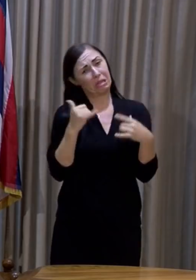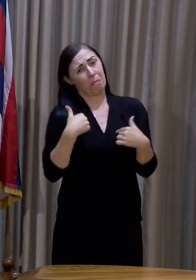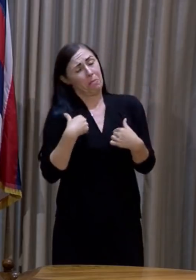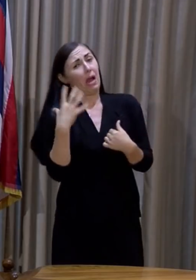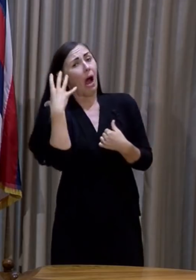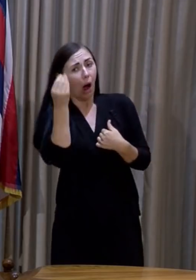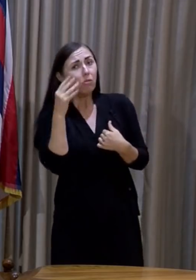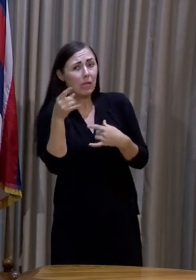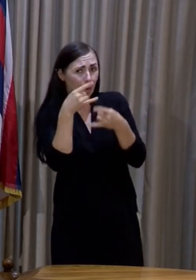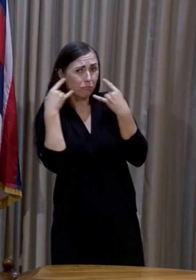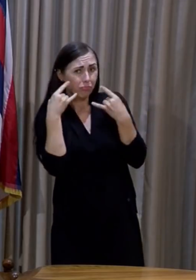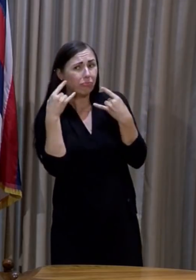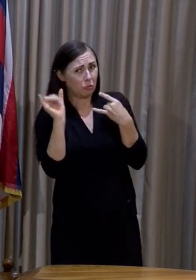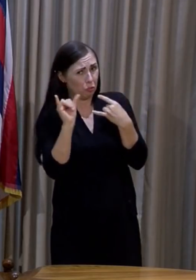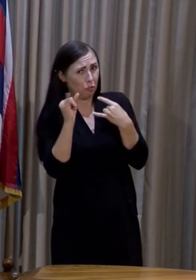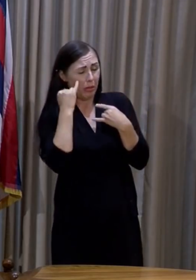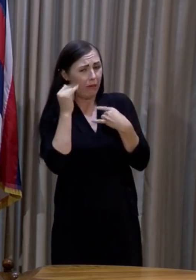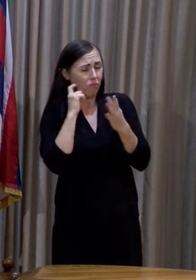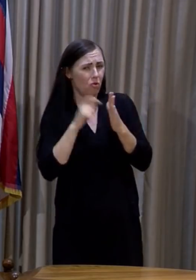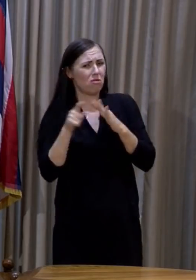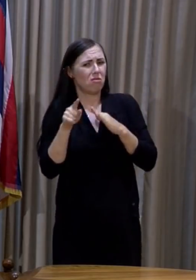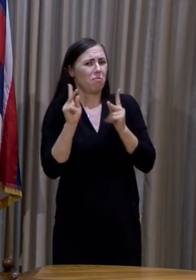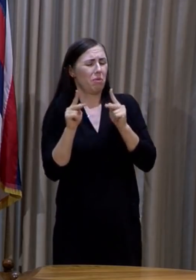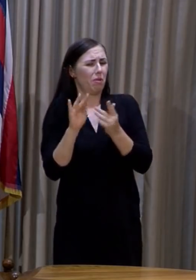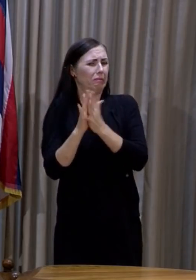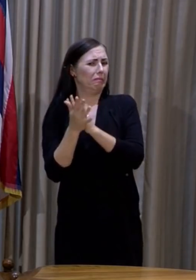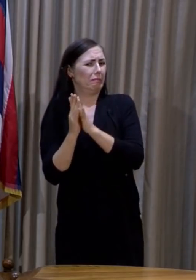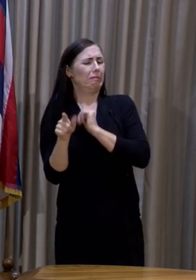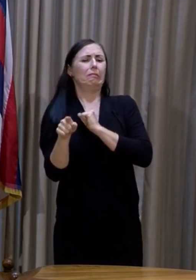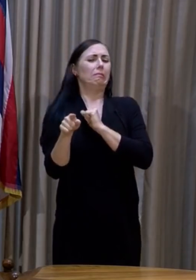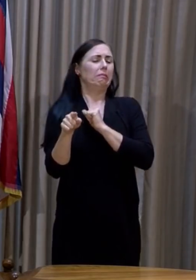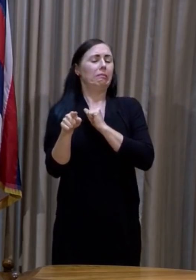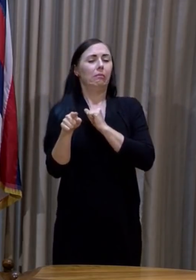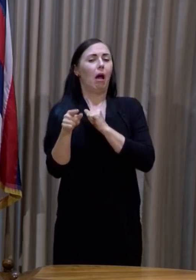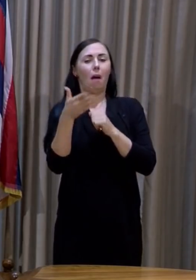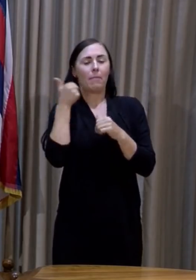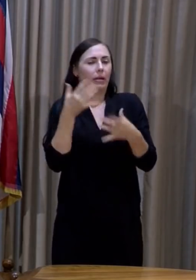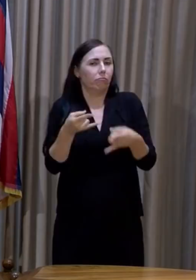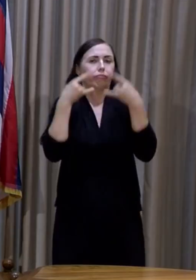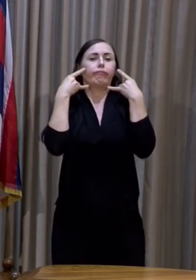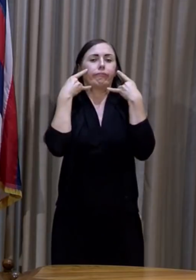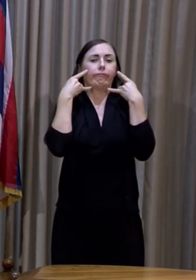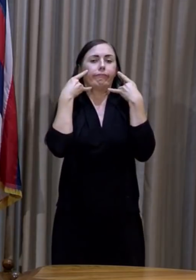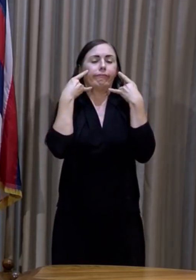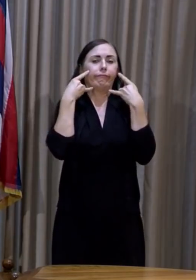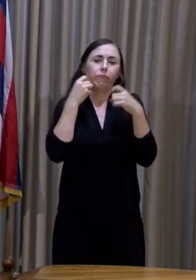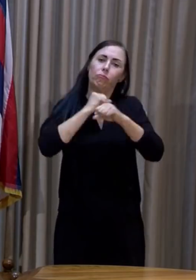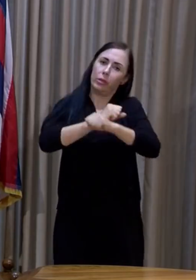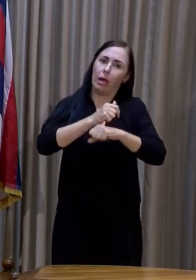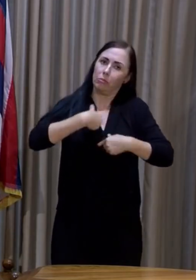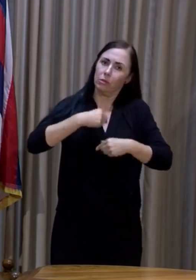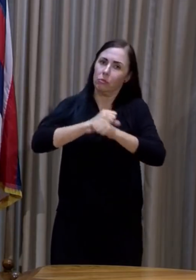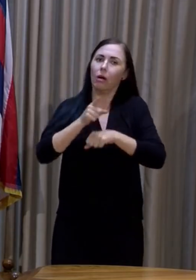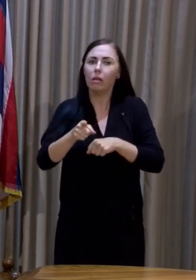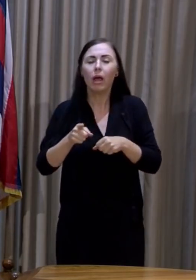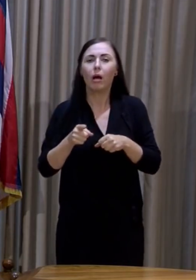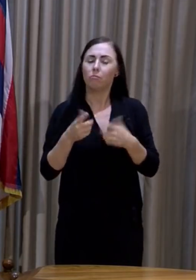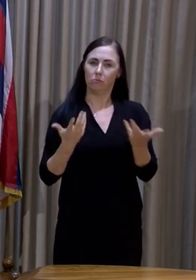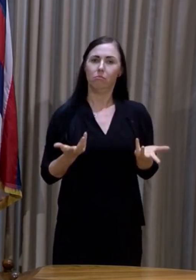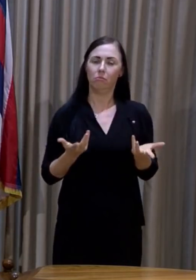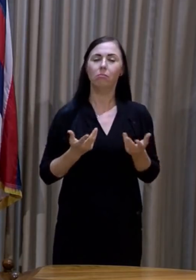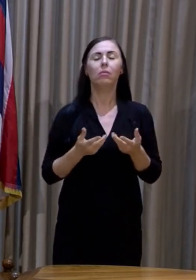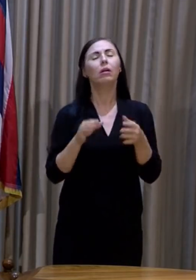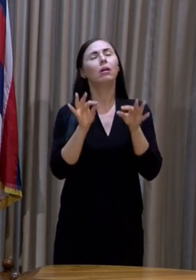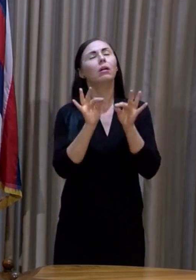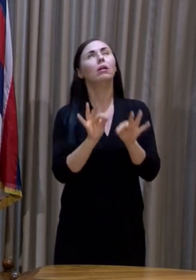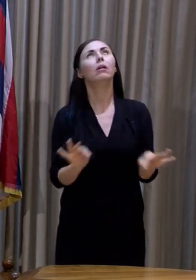a crowd and I won't be able to maintain physical distancing of six feet. And I certainly encourage everyone